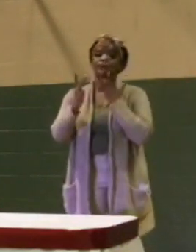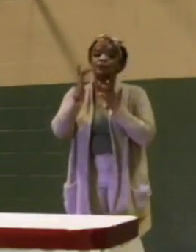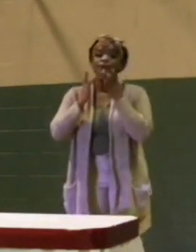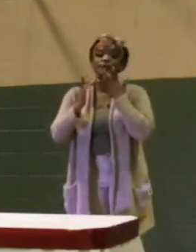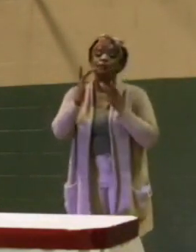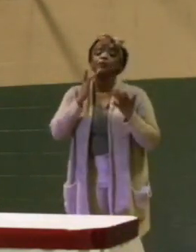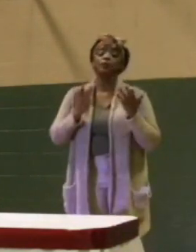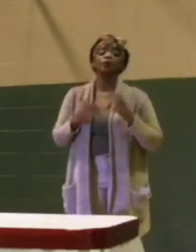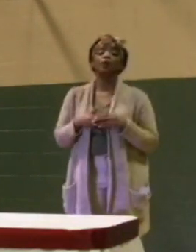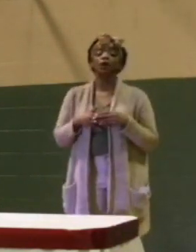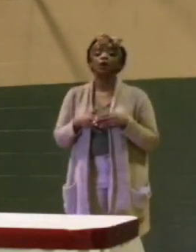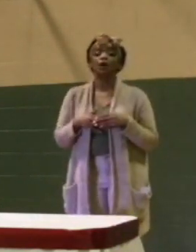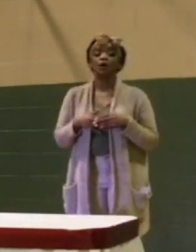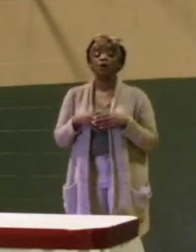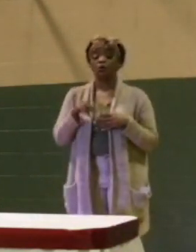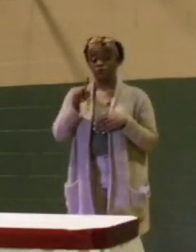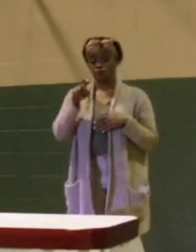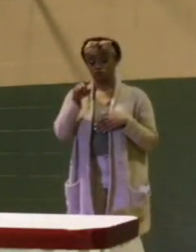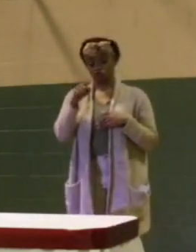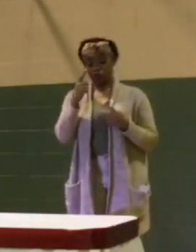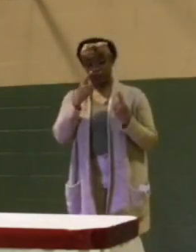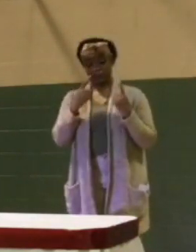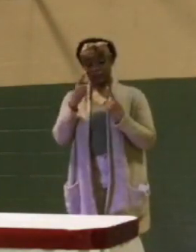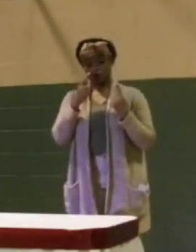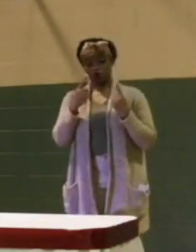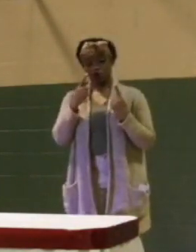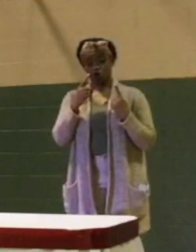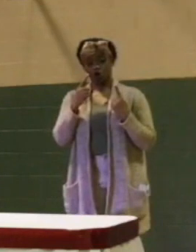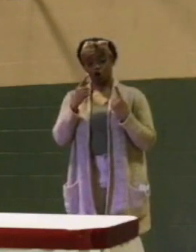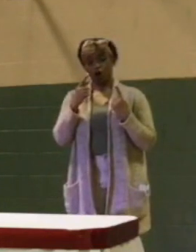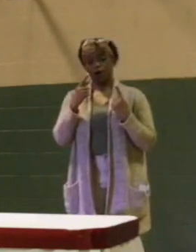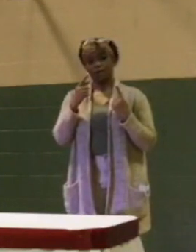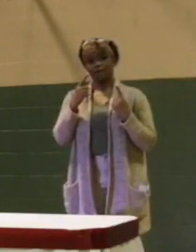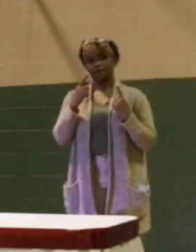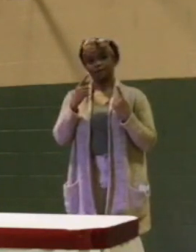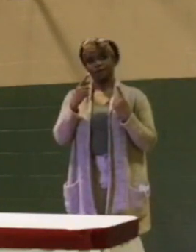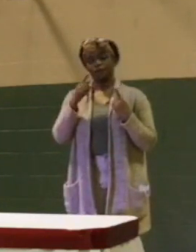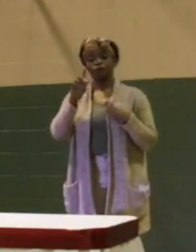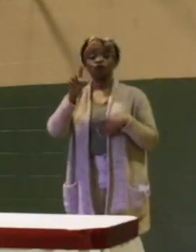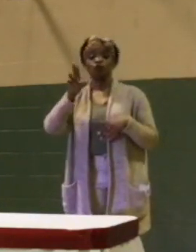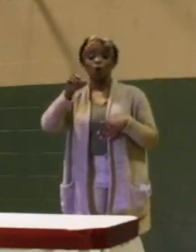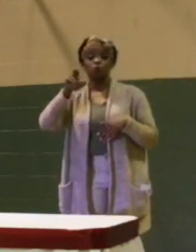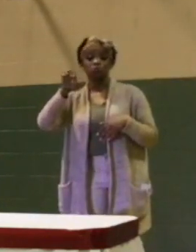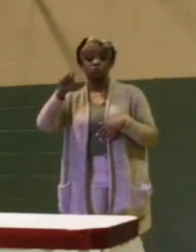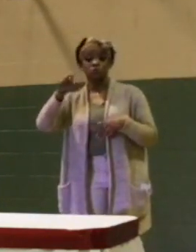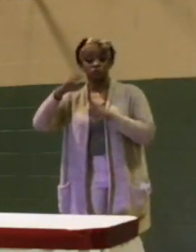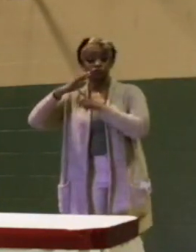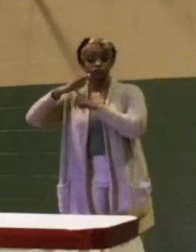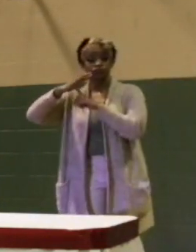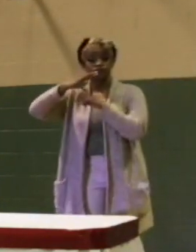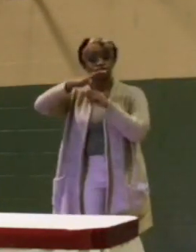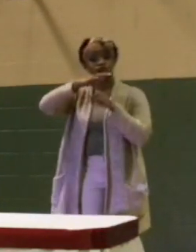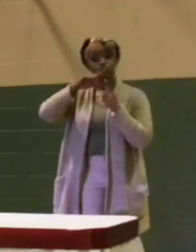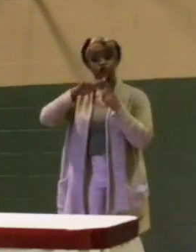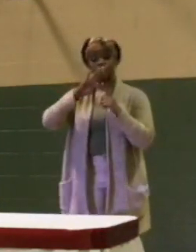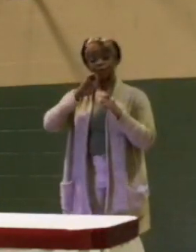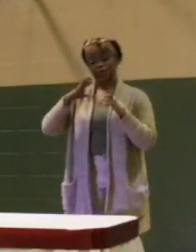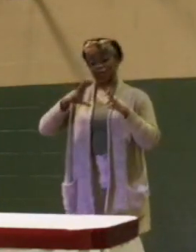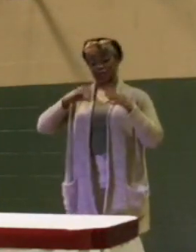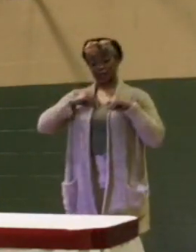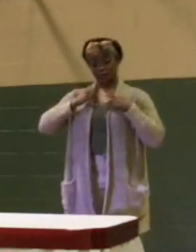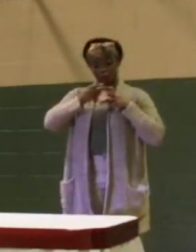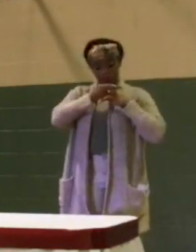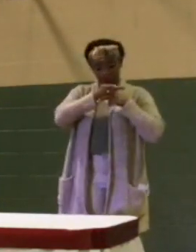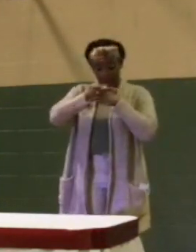would you consider the use of unmanned aerial vehicles or drones to be an acceptable surveillance tool